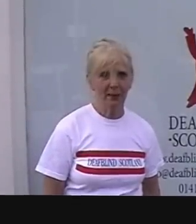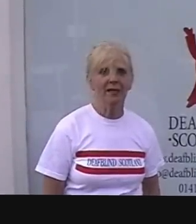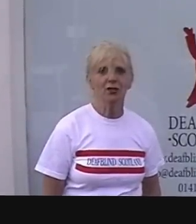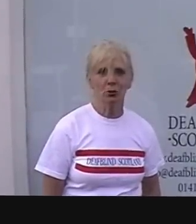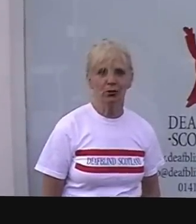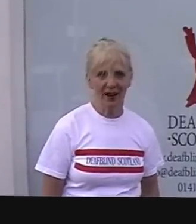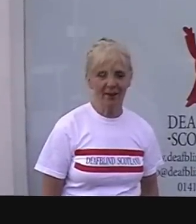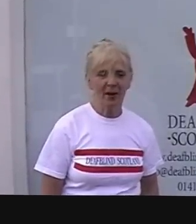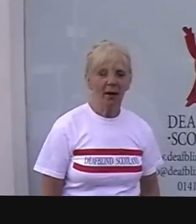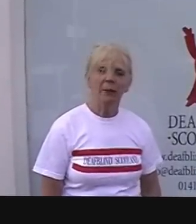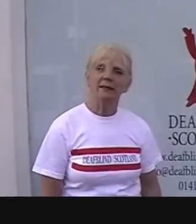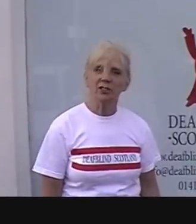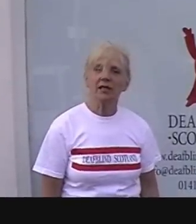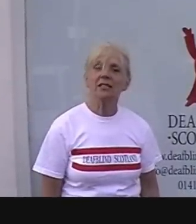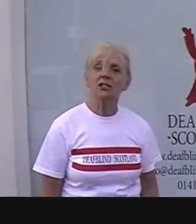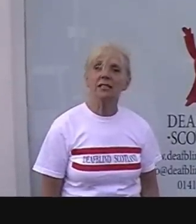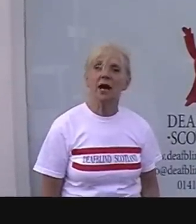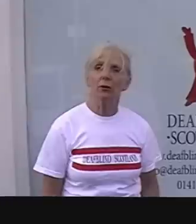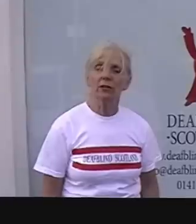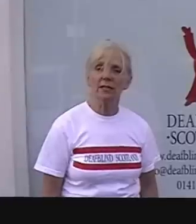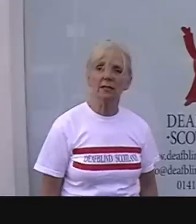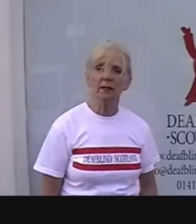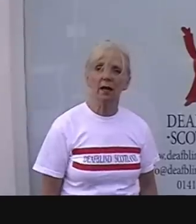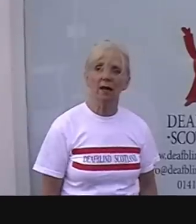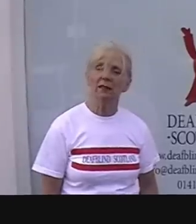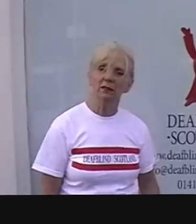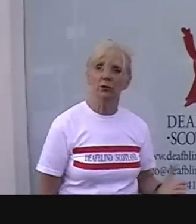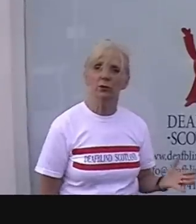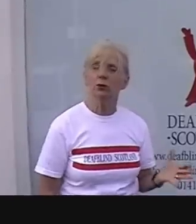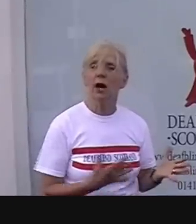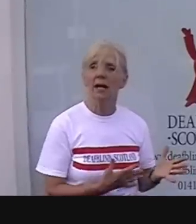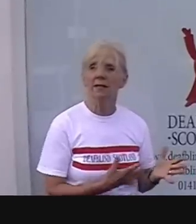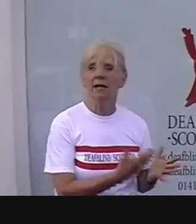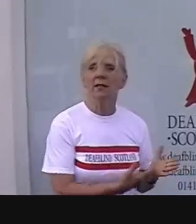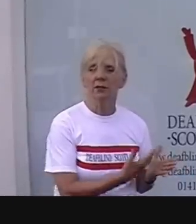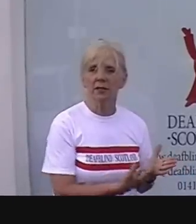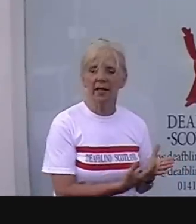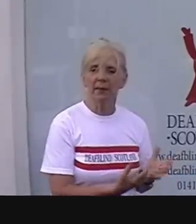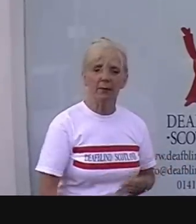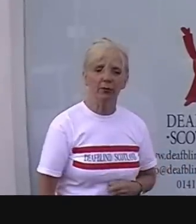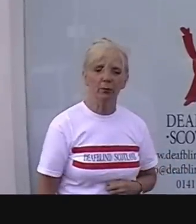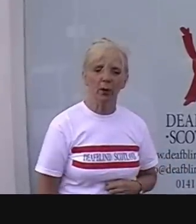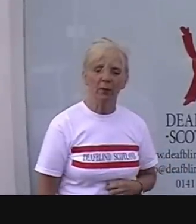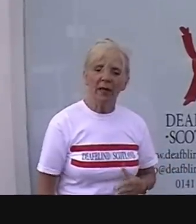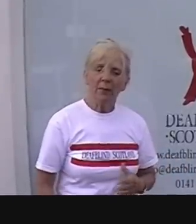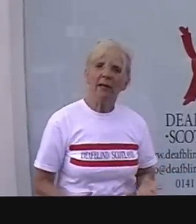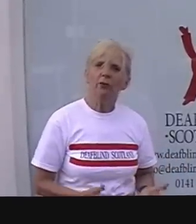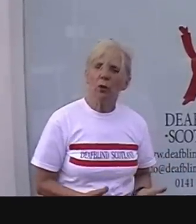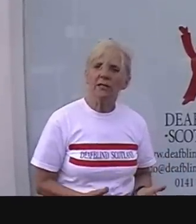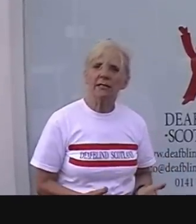so far, but just to let you see how Christine and Clark used two hands to describe a game of football You might have noticed